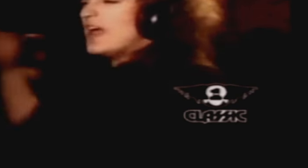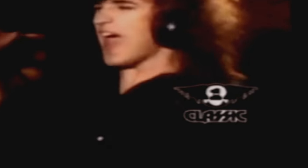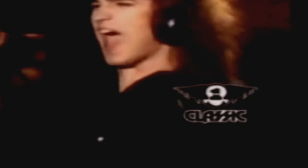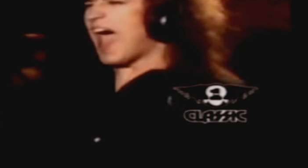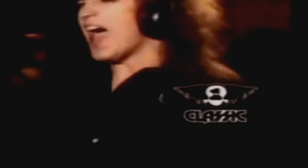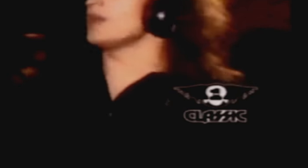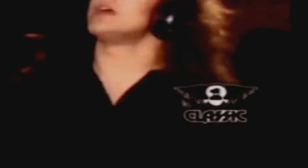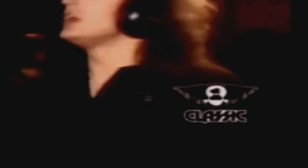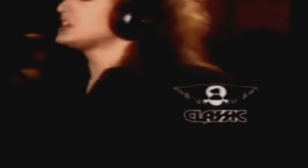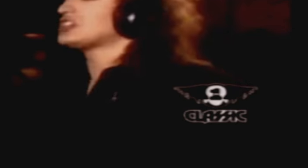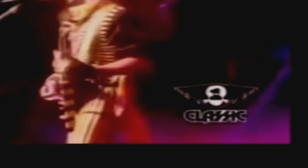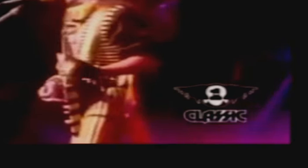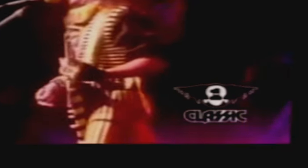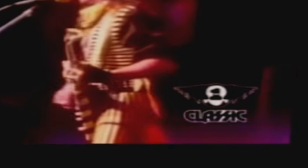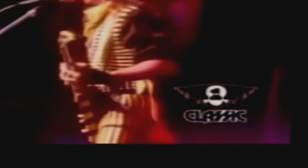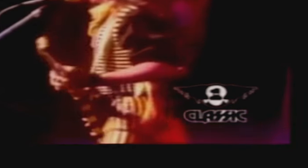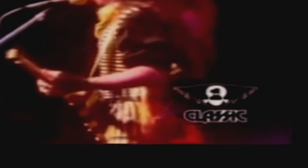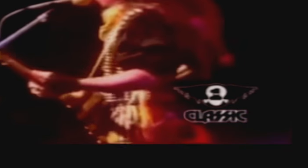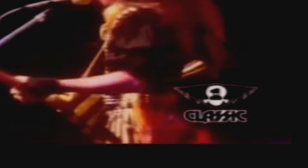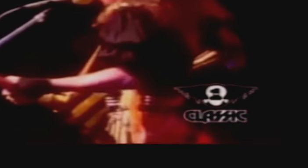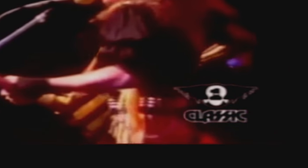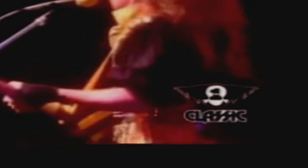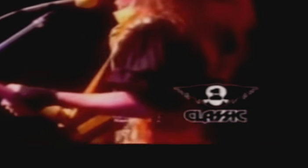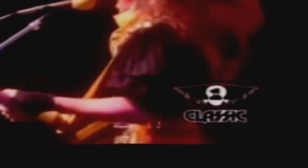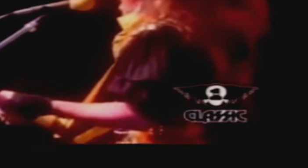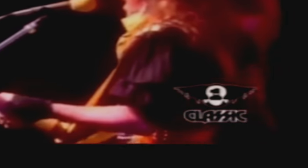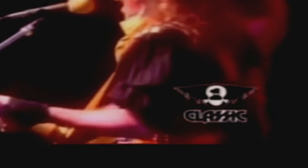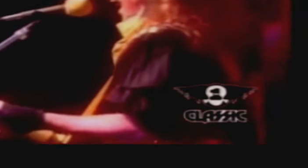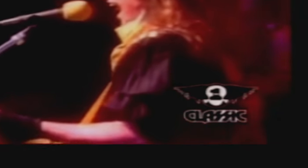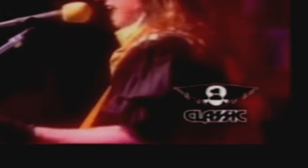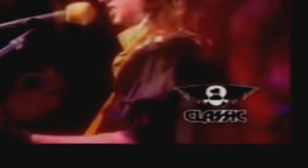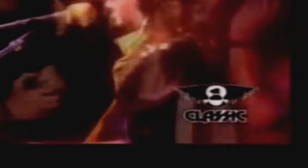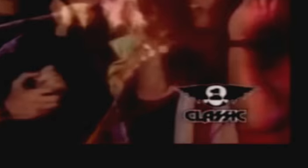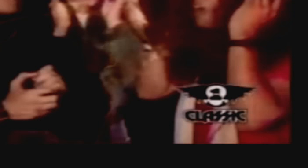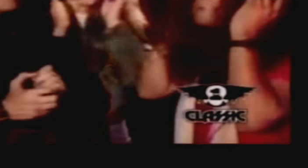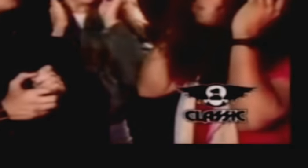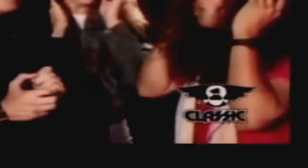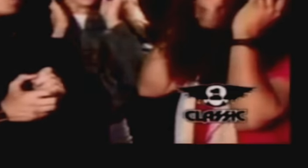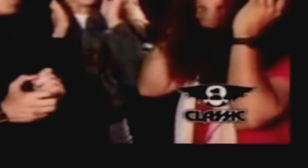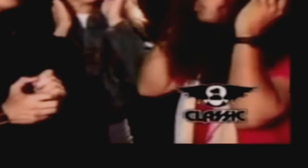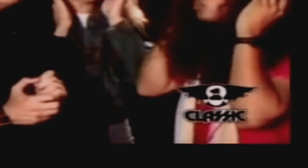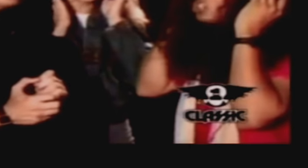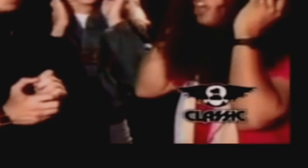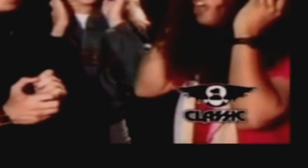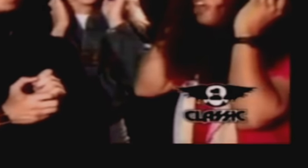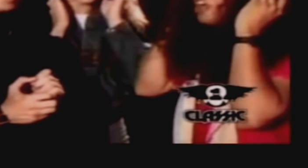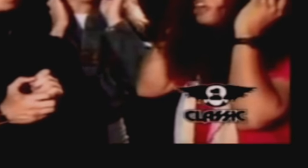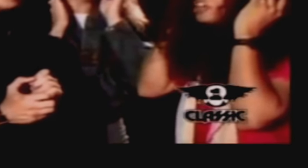we'll win soldiers soldiers